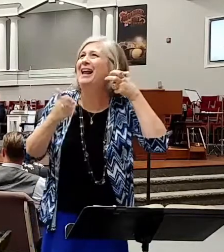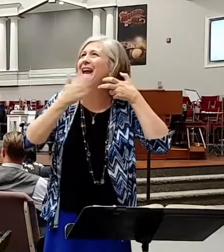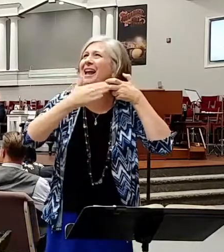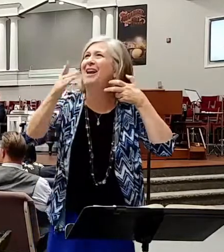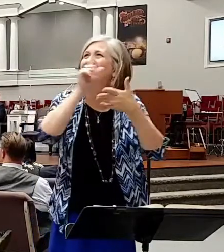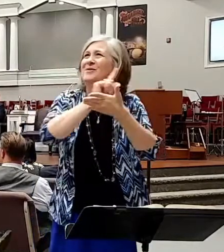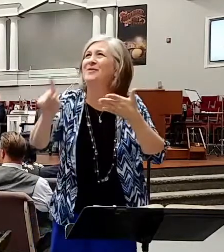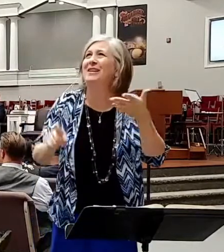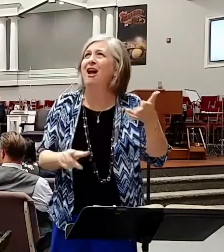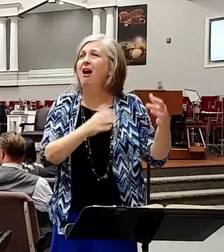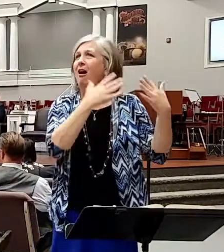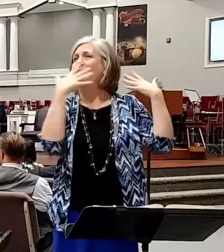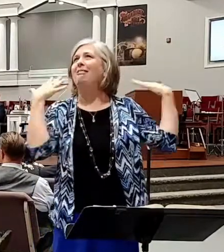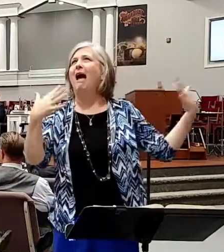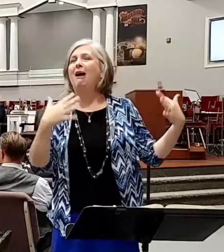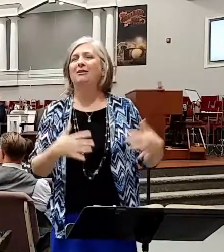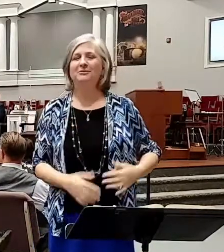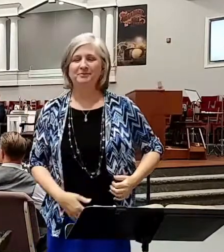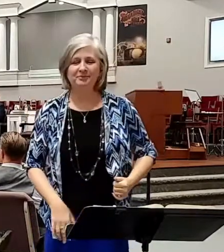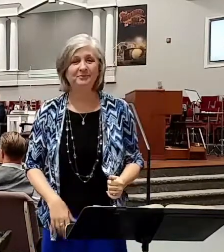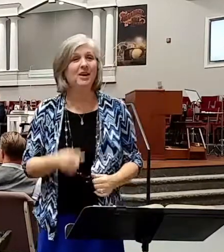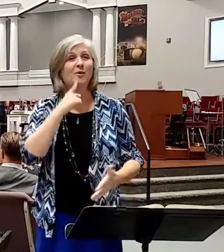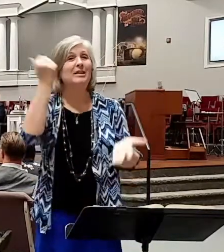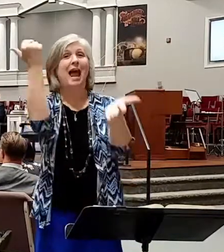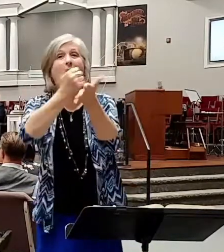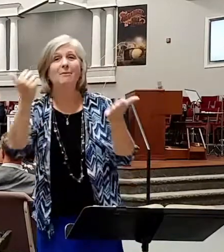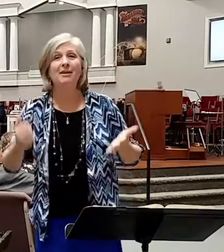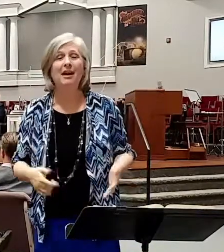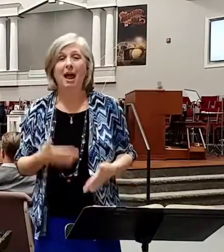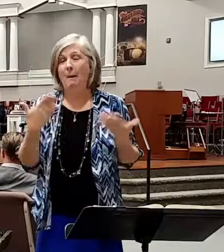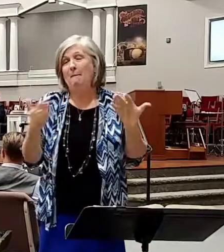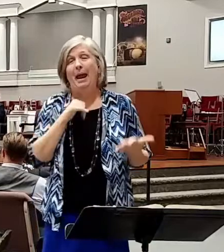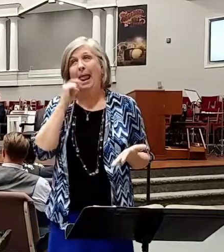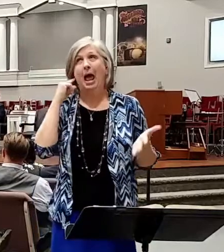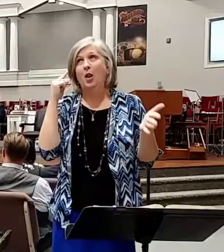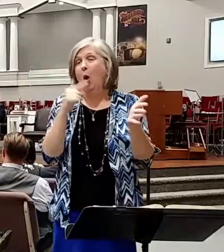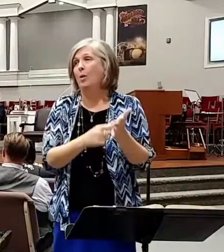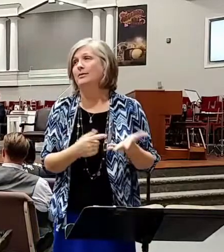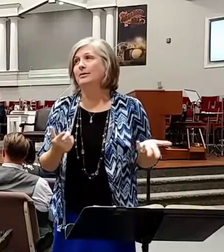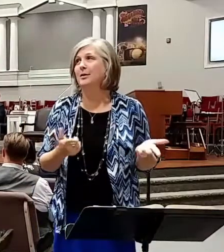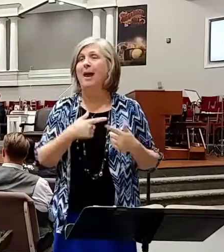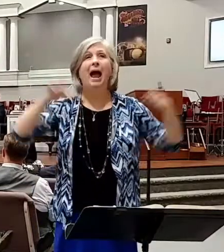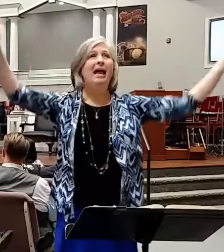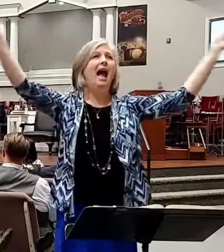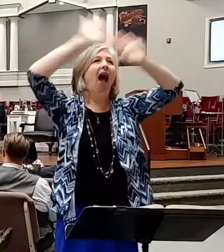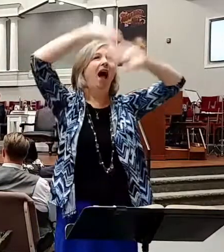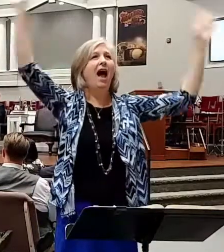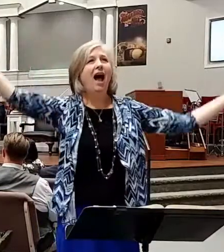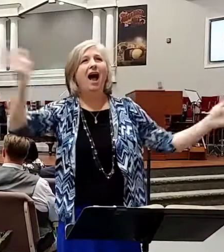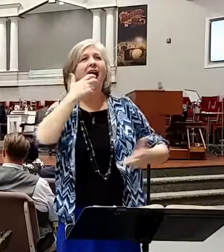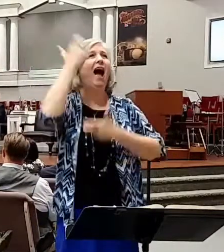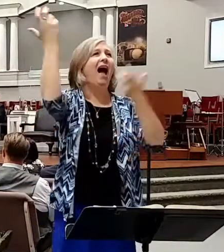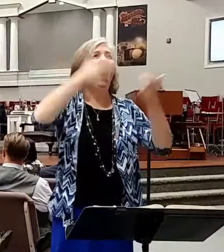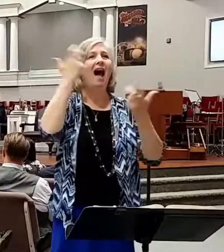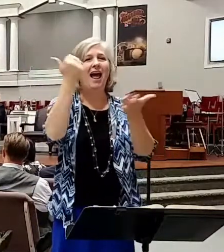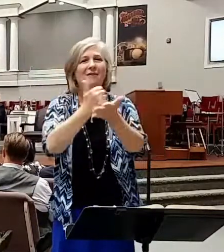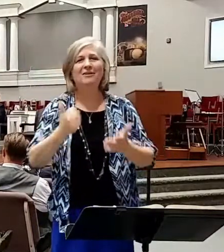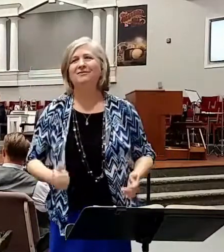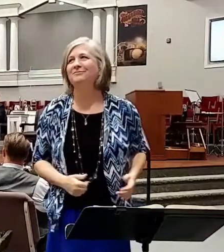a half. So, if you say amen tonight, I might not even know it. So, you may have to wave your arms and shout. I'm not sure. So, she got that